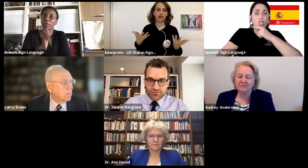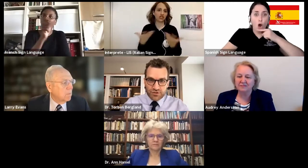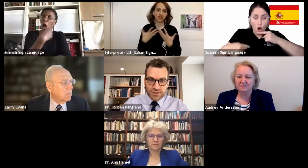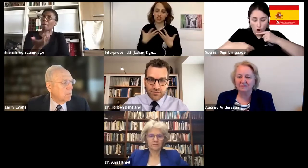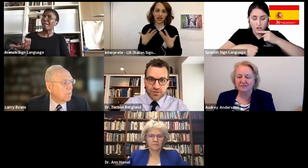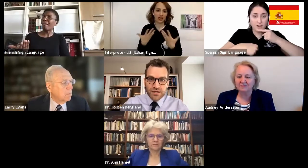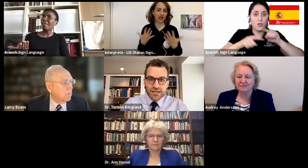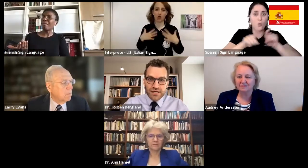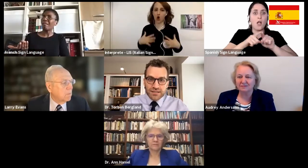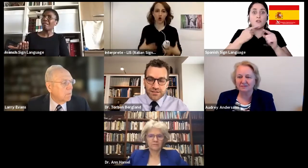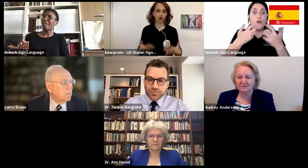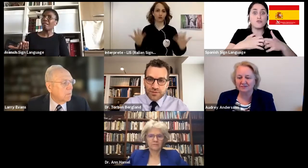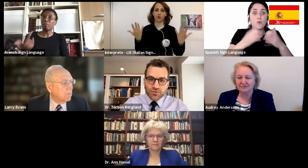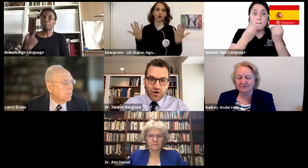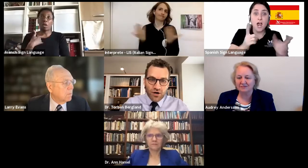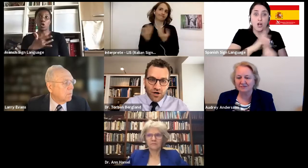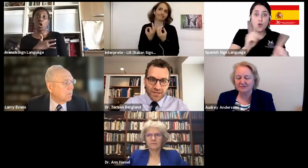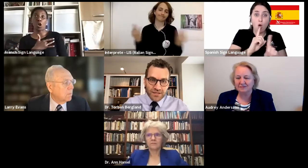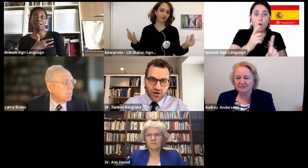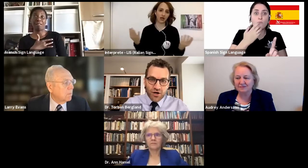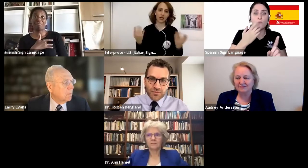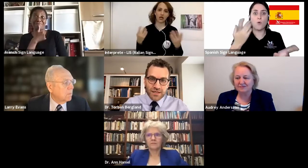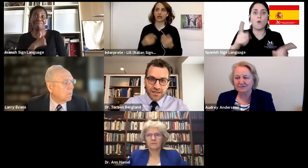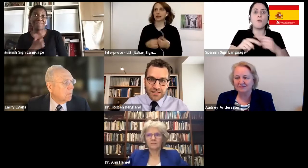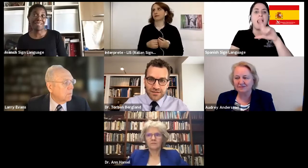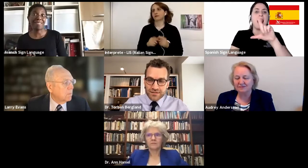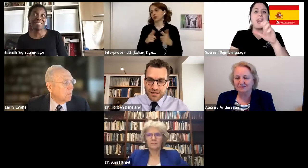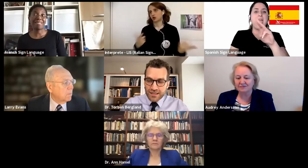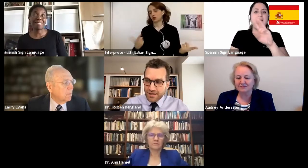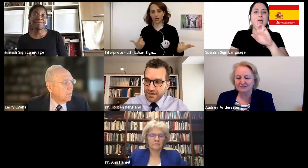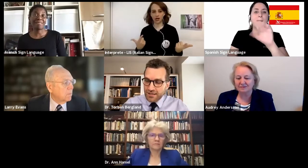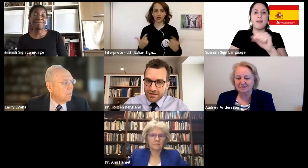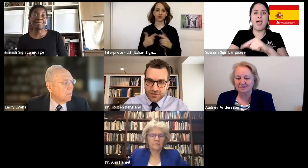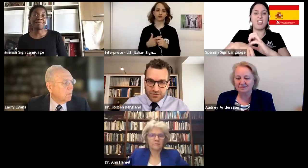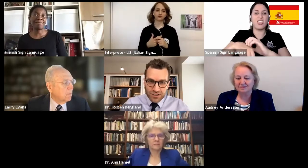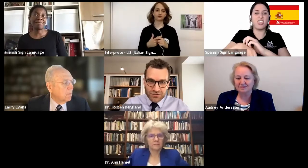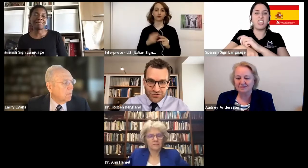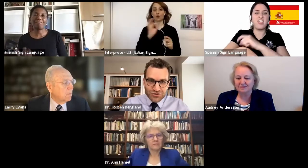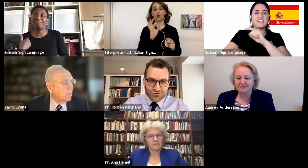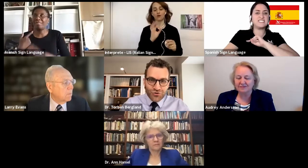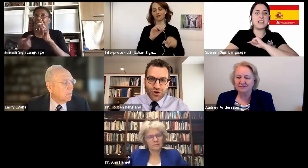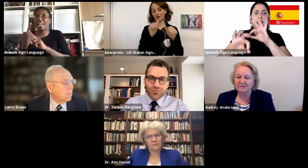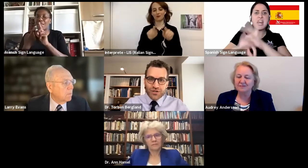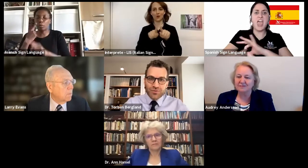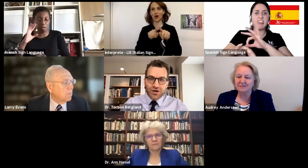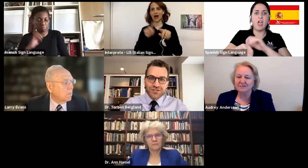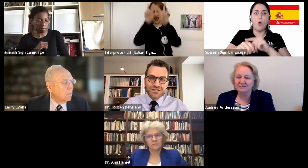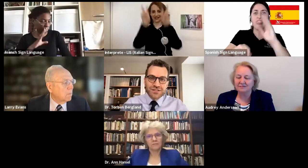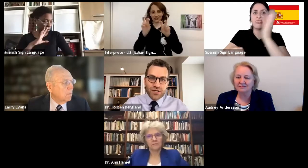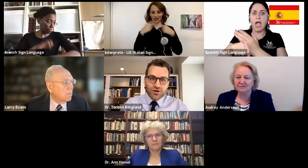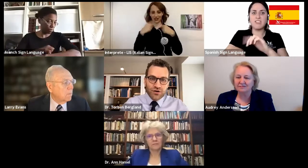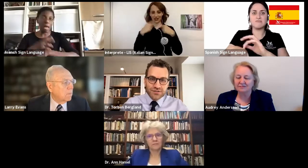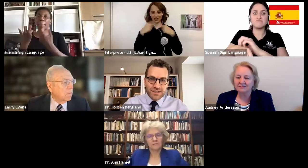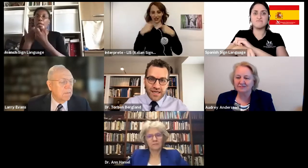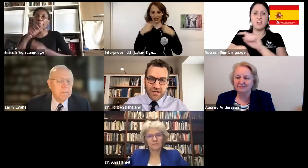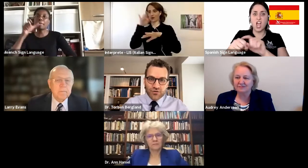leprosy, for example, it people harm get harmed, they get like, destroy body parts,